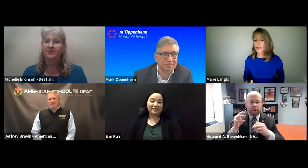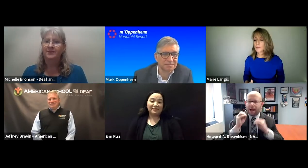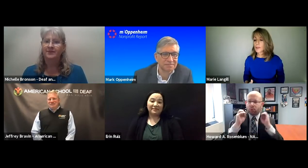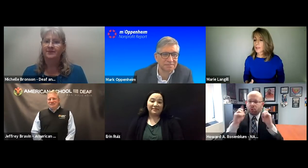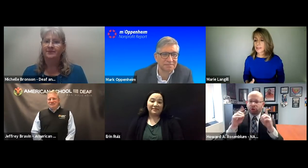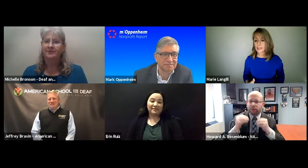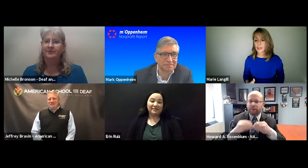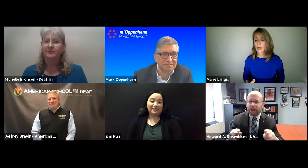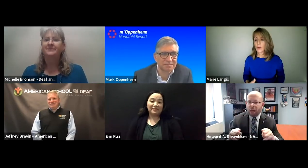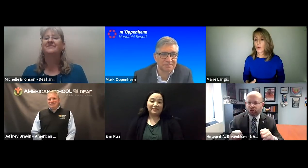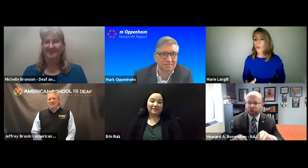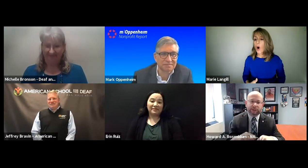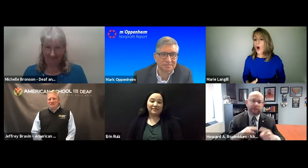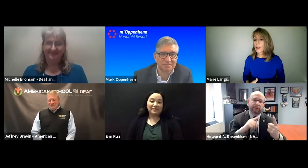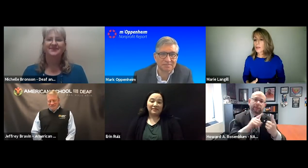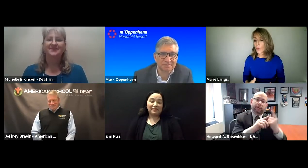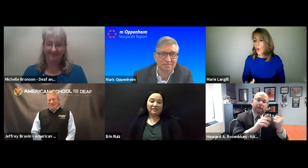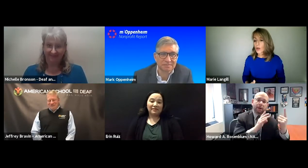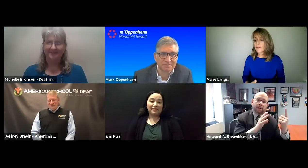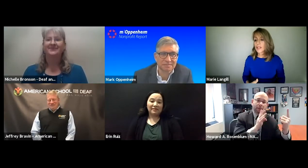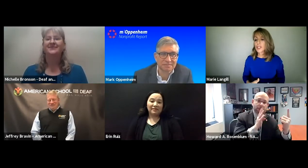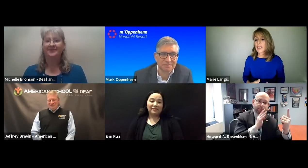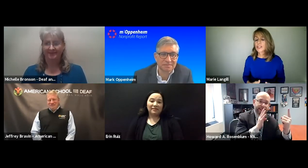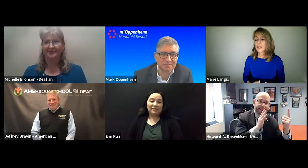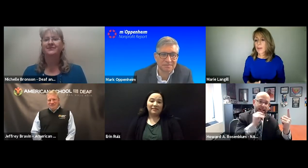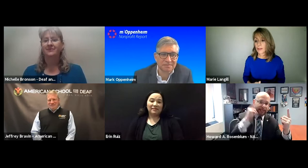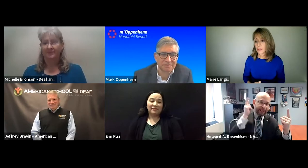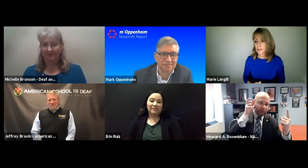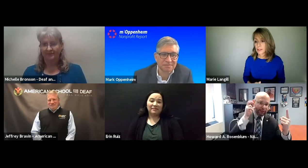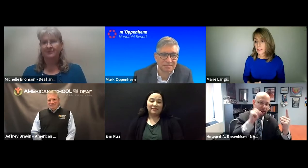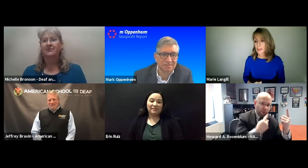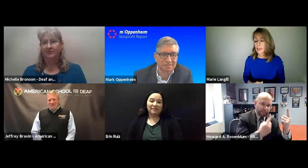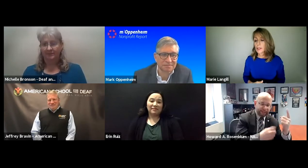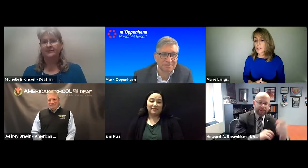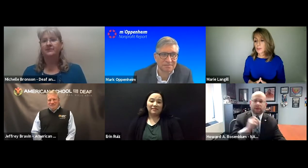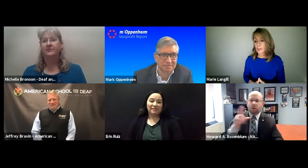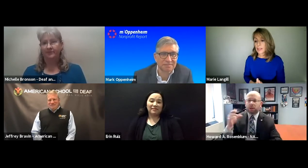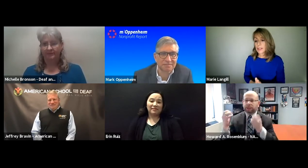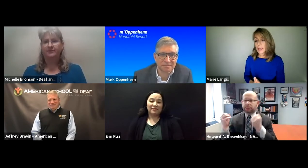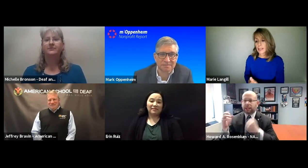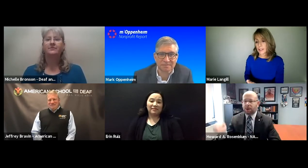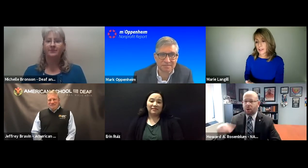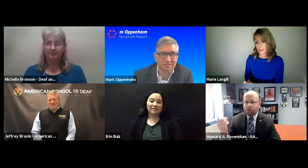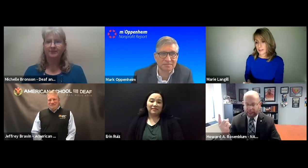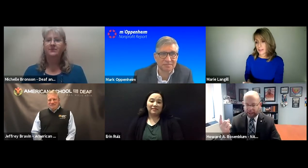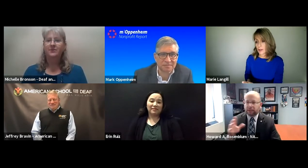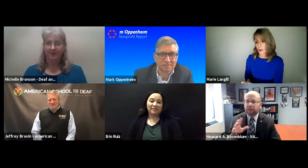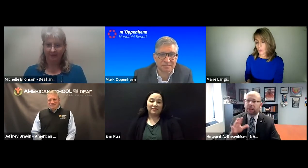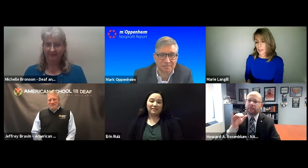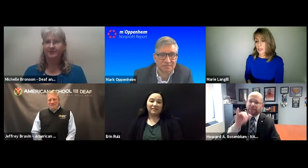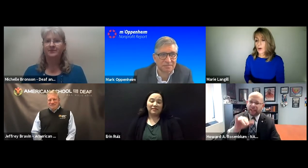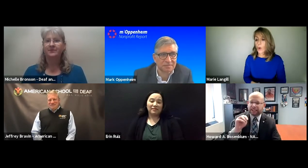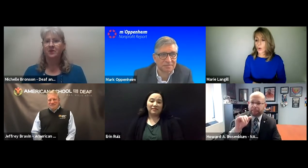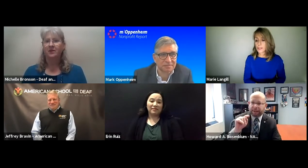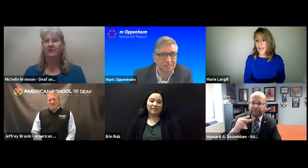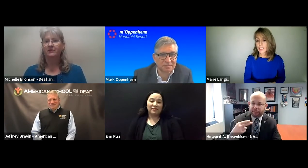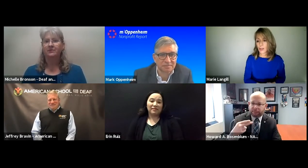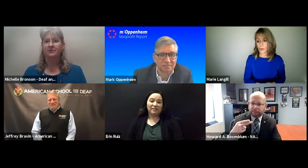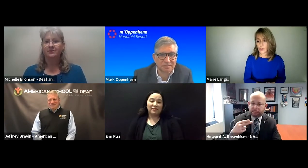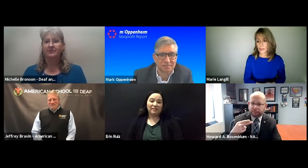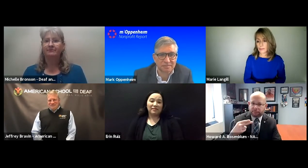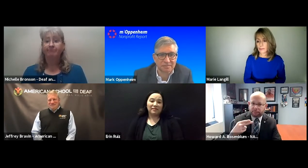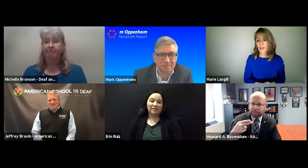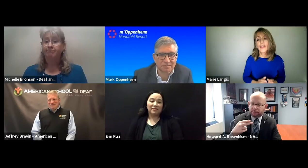it was called, let me see the wall war of education methods, speaking and listening only or